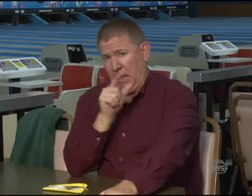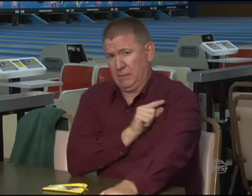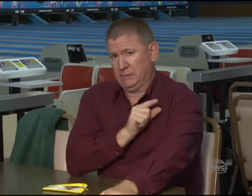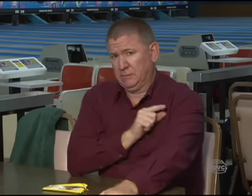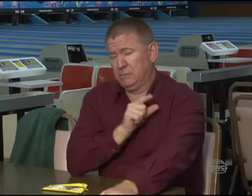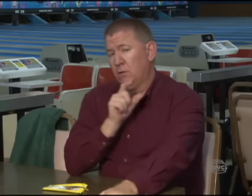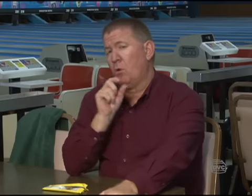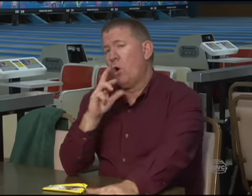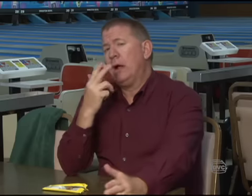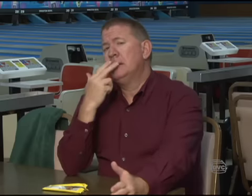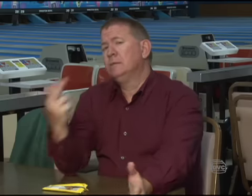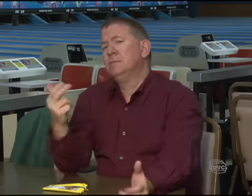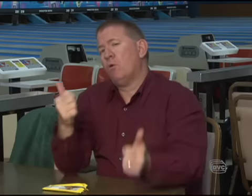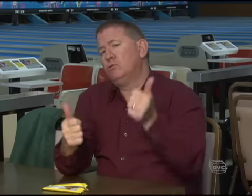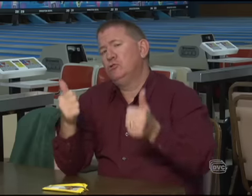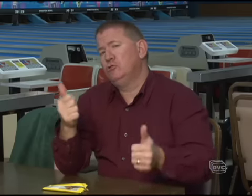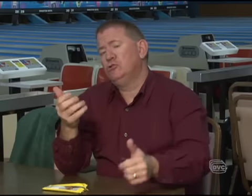Are you guilty or innocent?